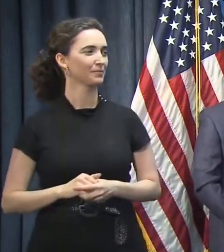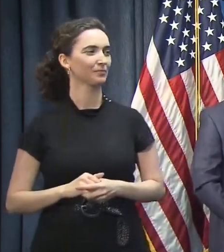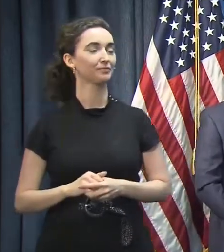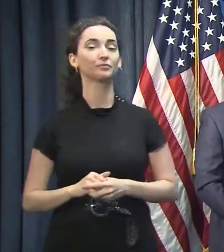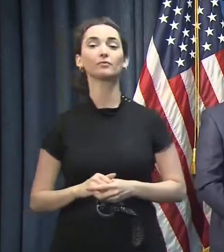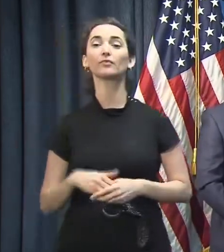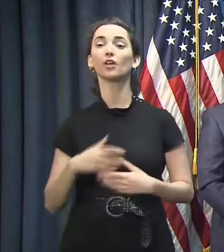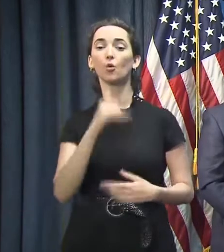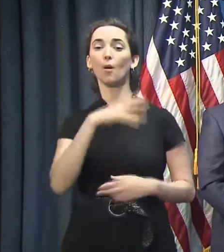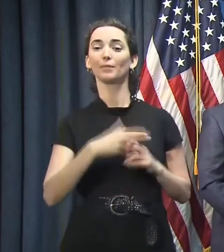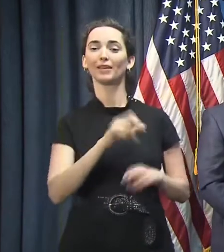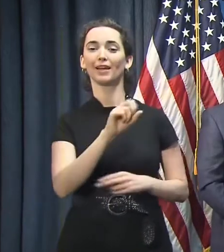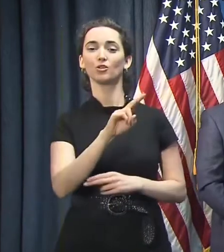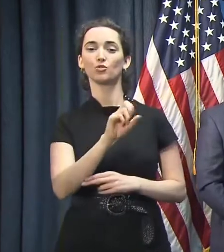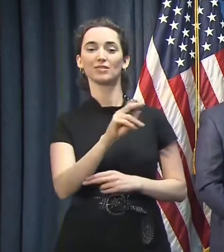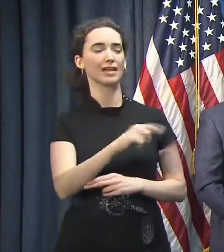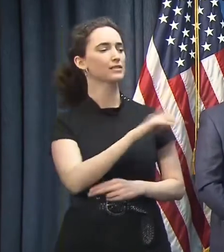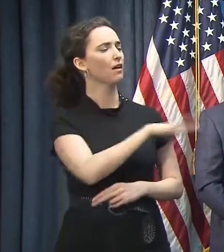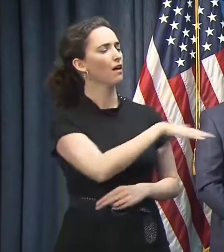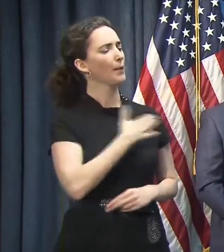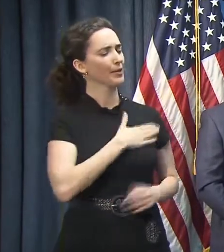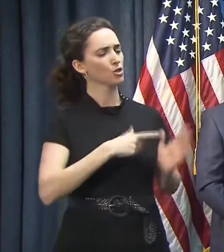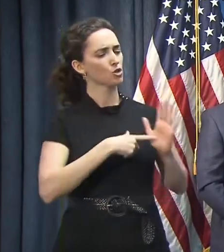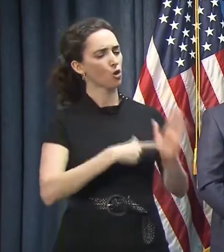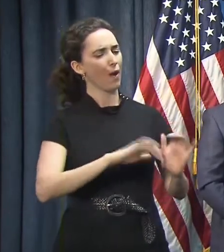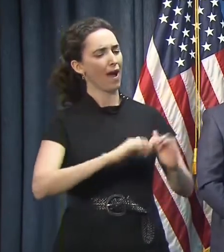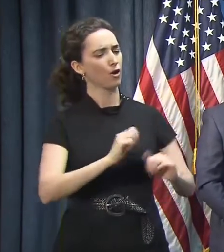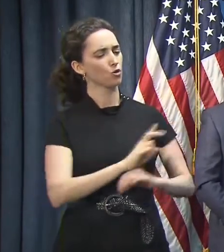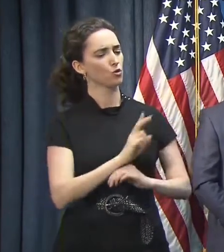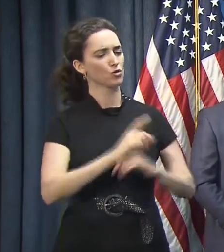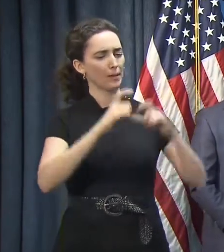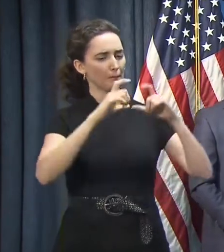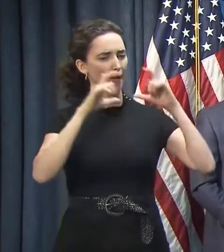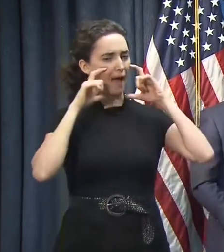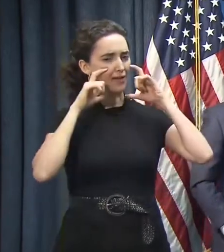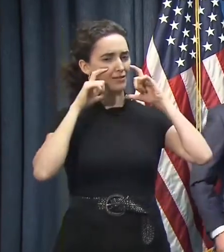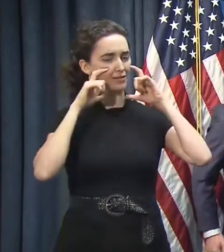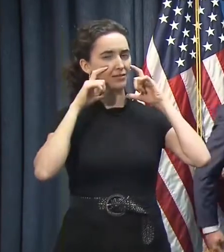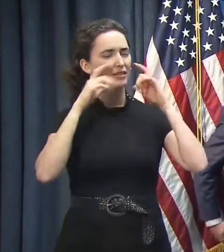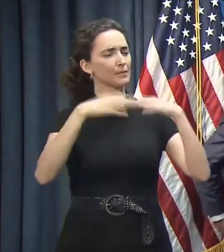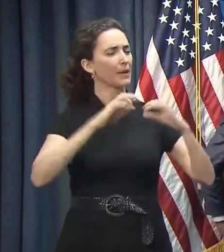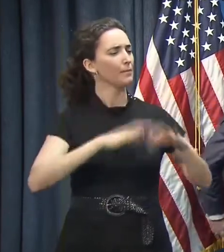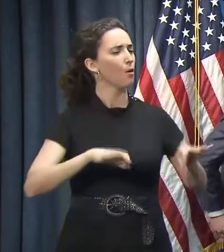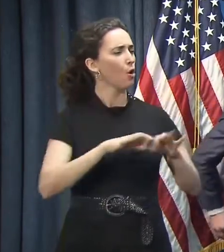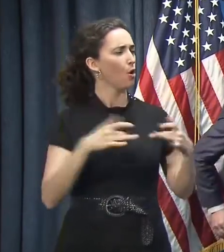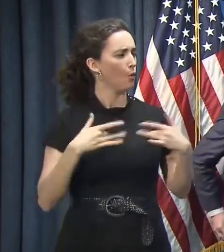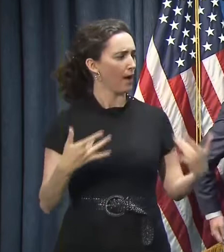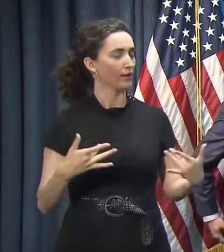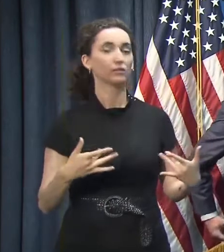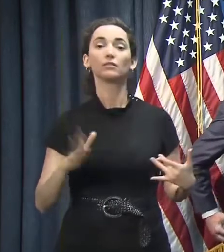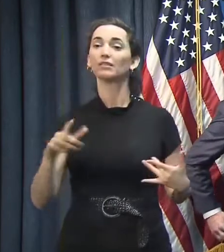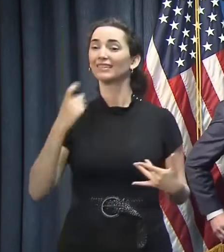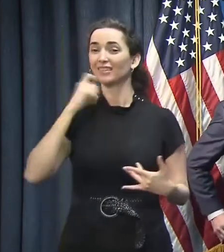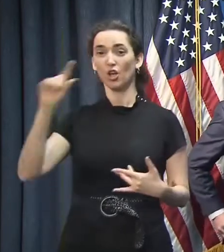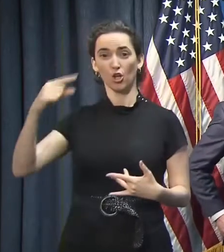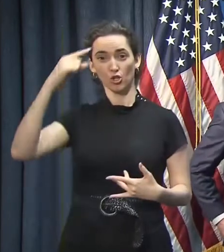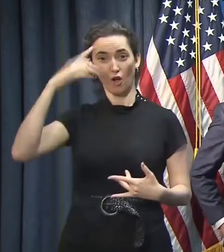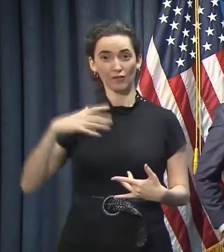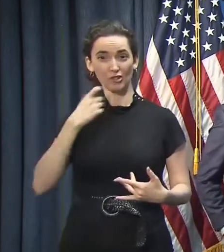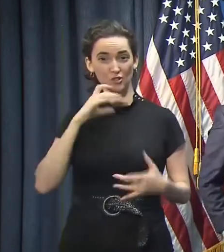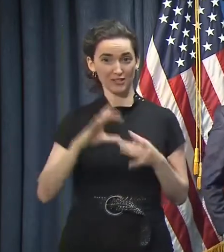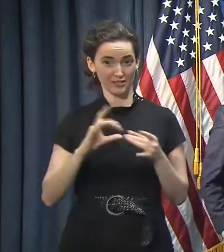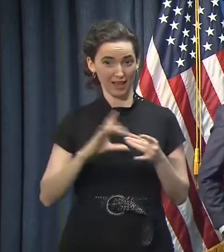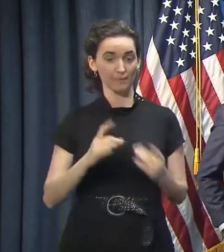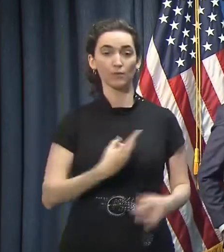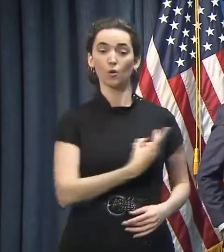And so Susan asks, please demonstrate how to correctly wear a mask and explain the importance of this. So, you know, the governor's previously said that